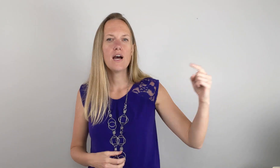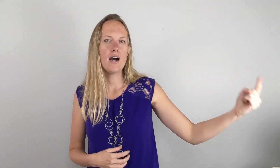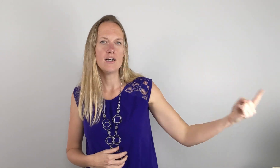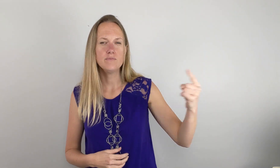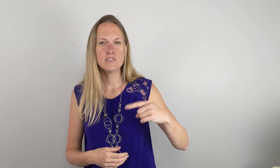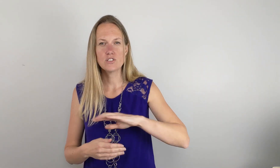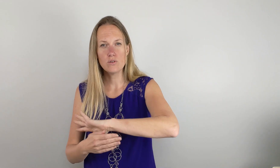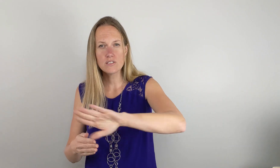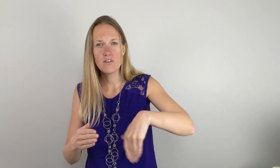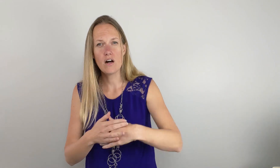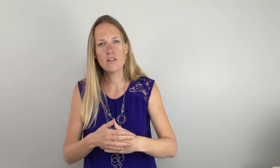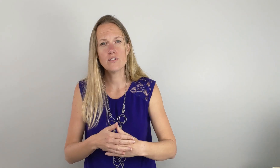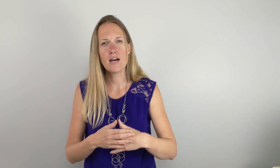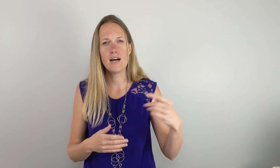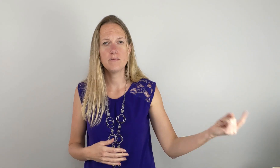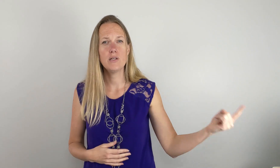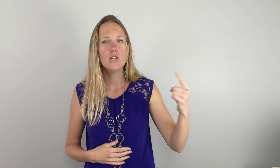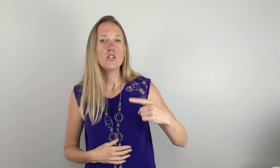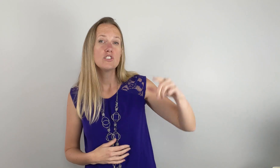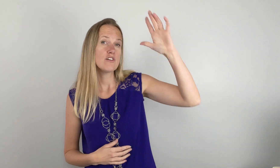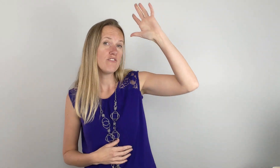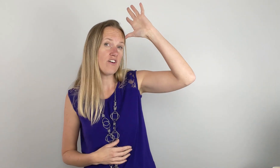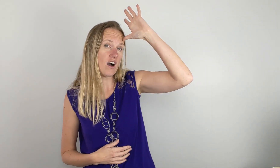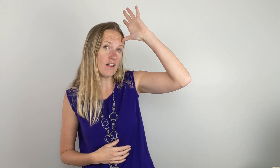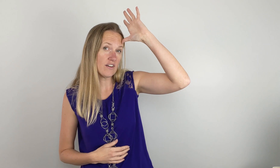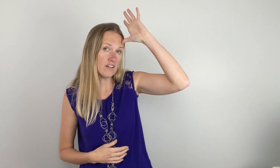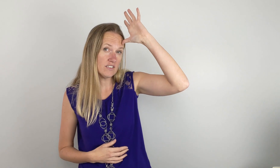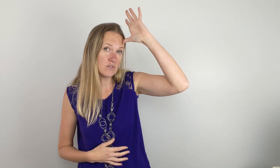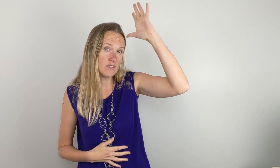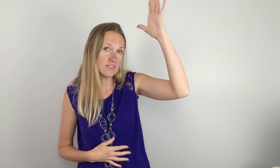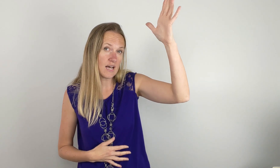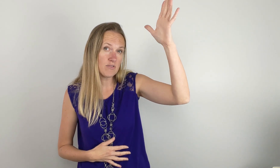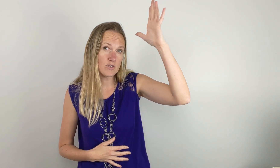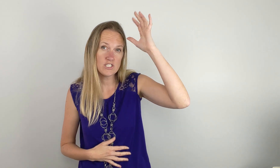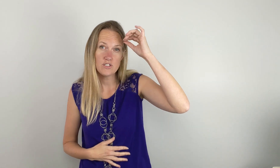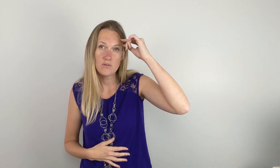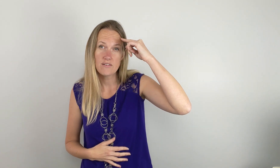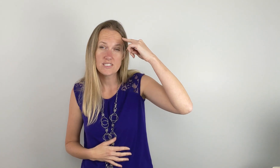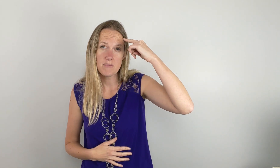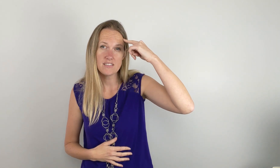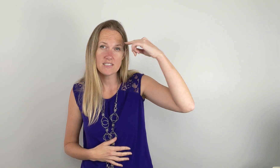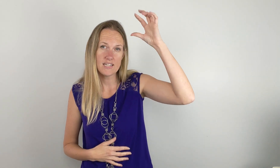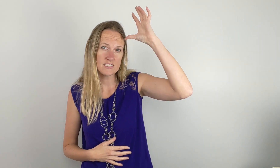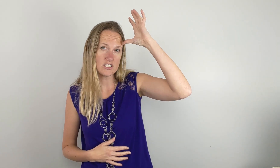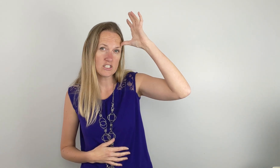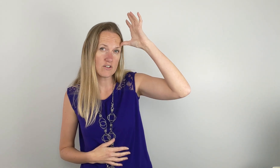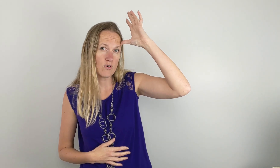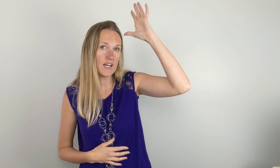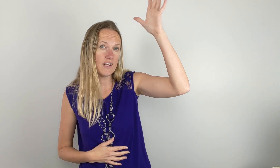come. The souls of all who'd come to the father. So we learned that before too. Whenever it's a male sign it starts with our forehead.